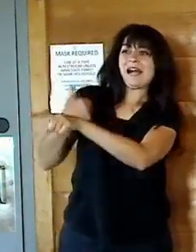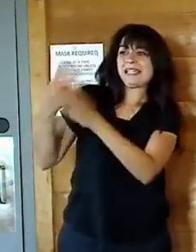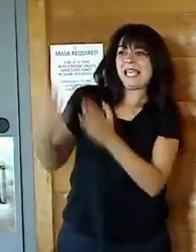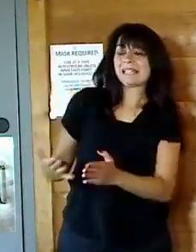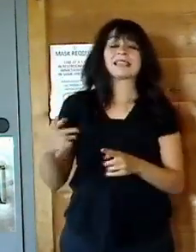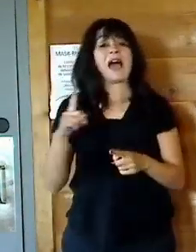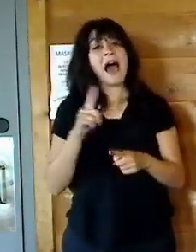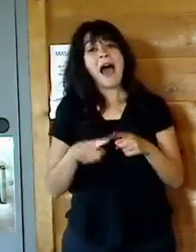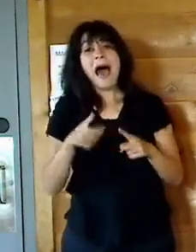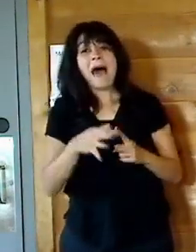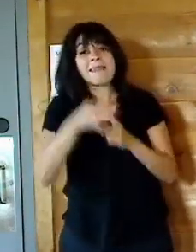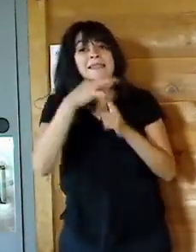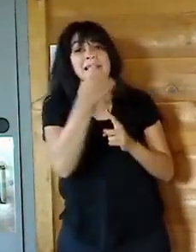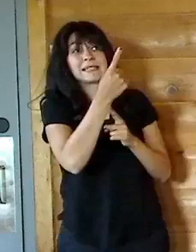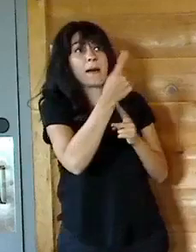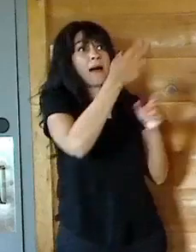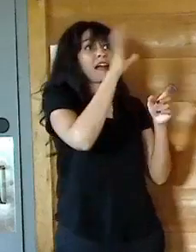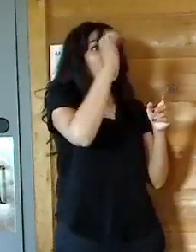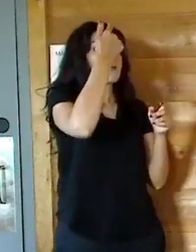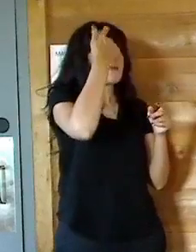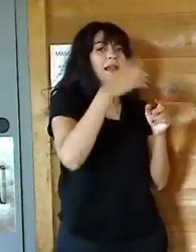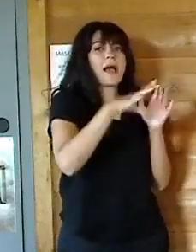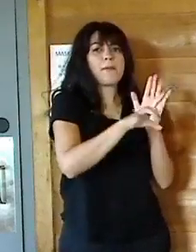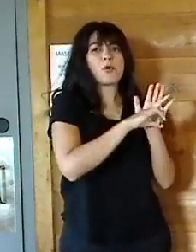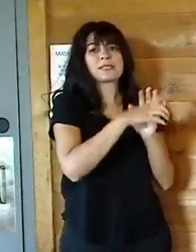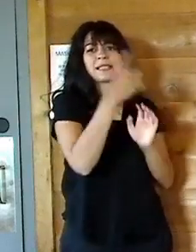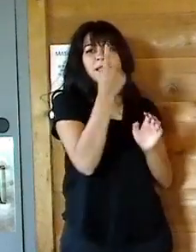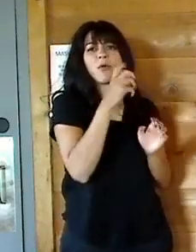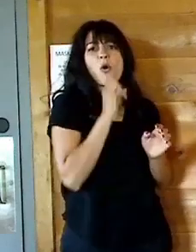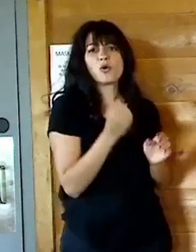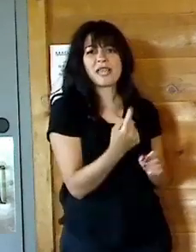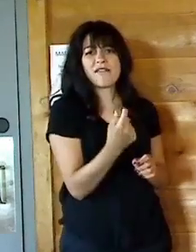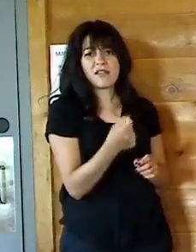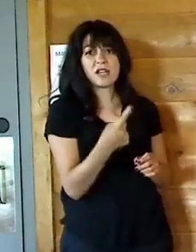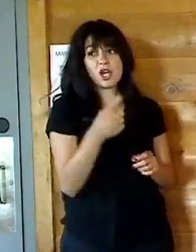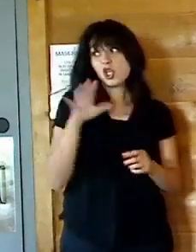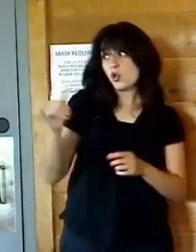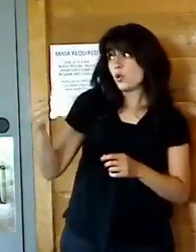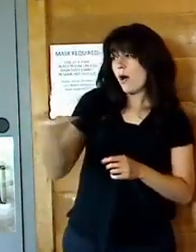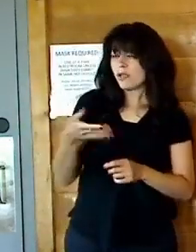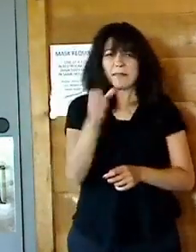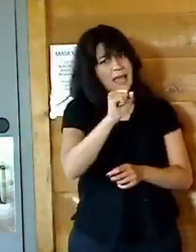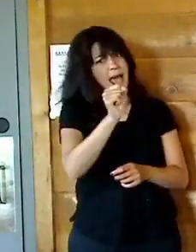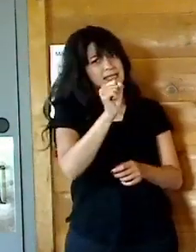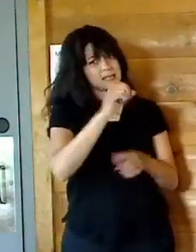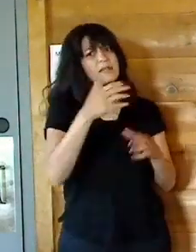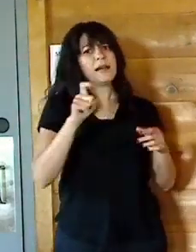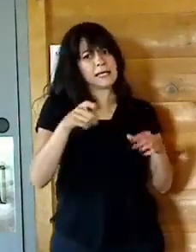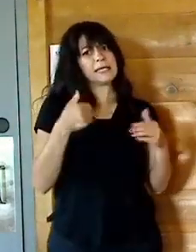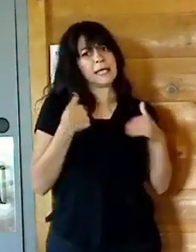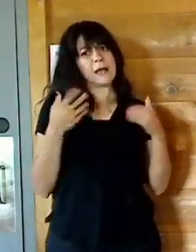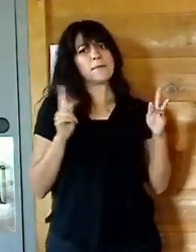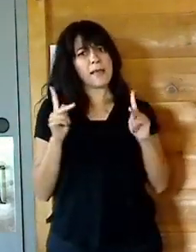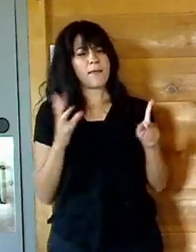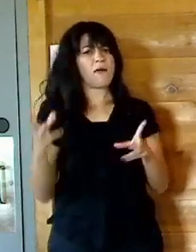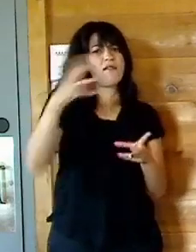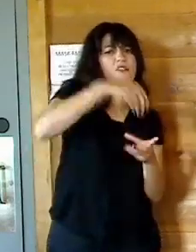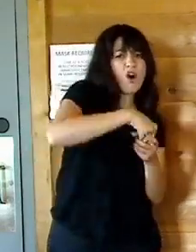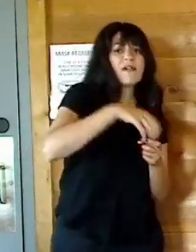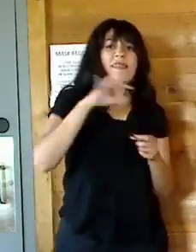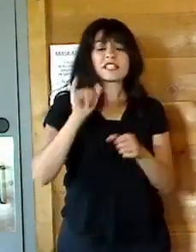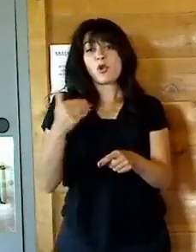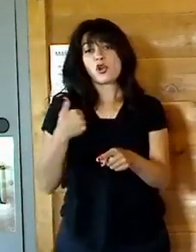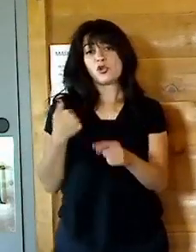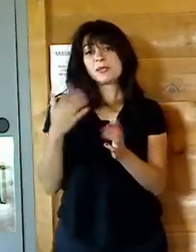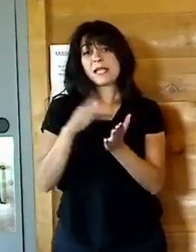which I would, you know. You'd welcome that. I would. We need to get young people more involved. I mean, that's a crucial thing and that's what our youth center is going to do